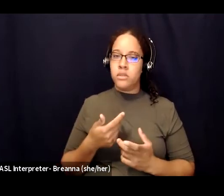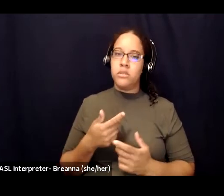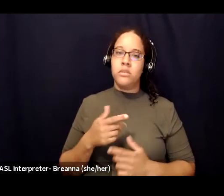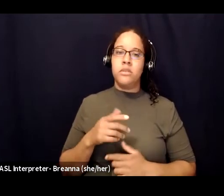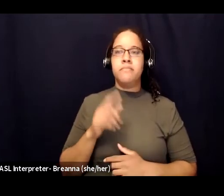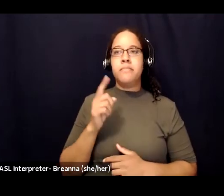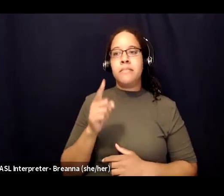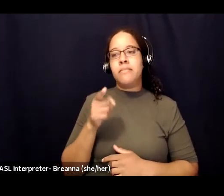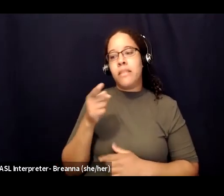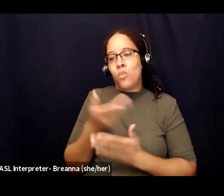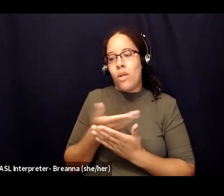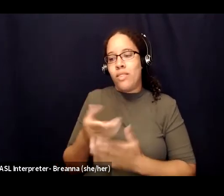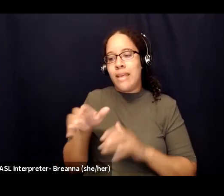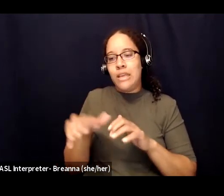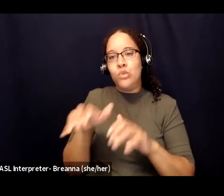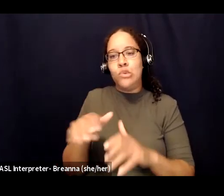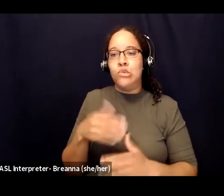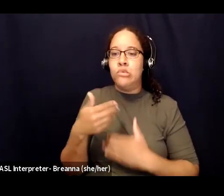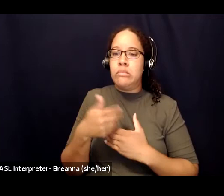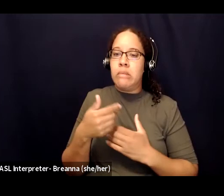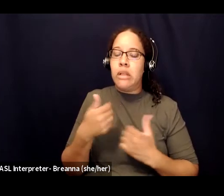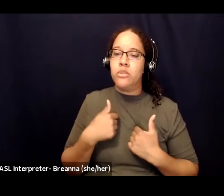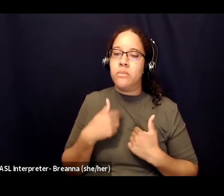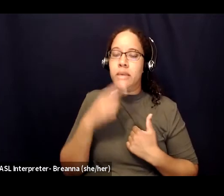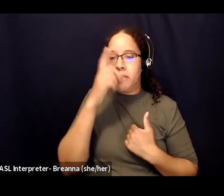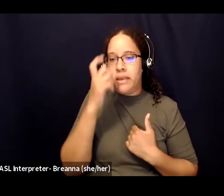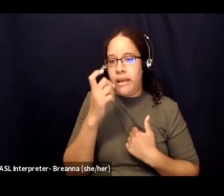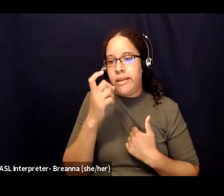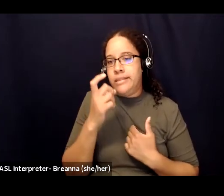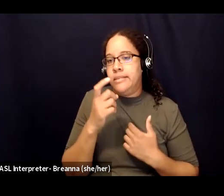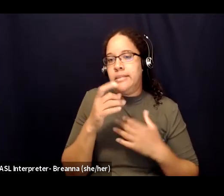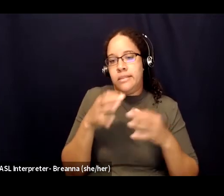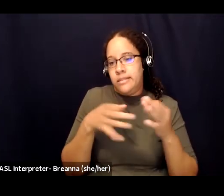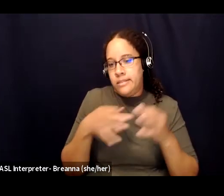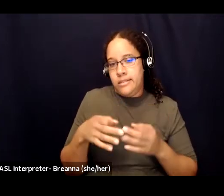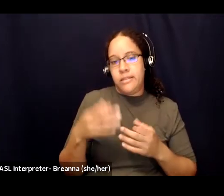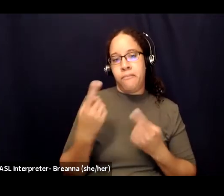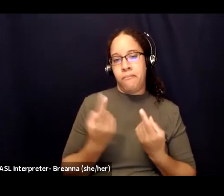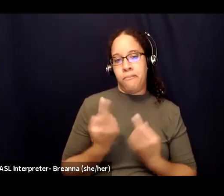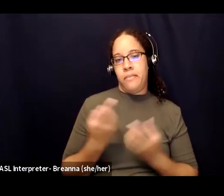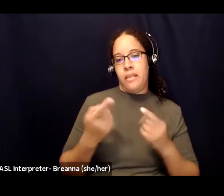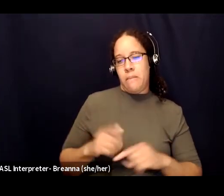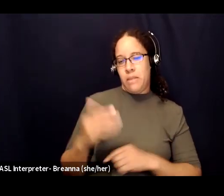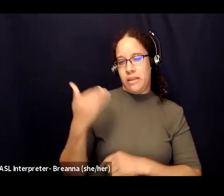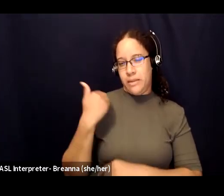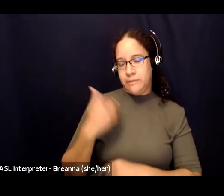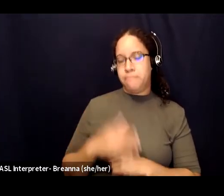because of past experiences that i've had maybe it just provides more context for that um so similarly it might